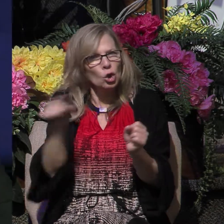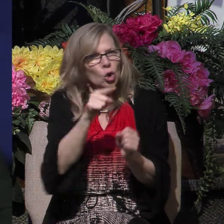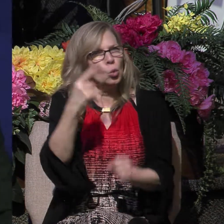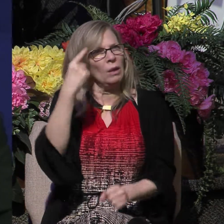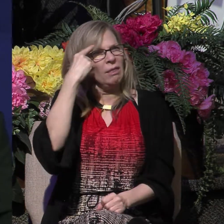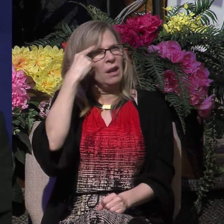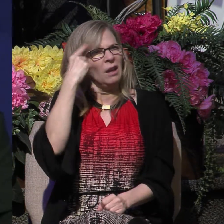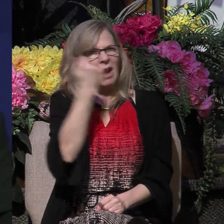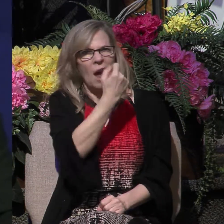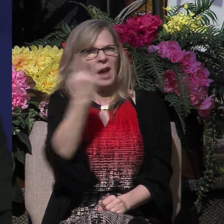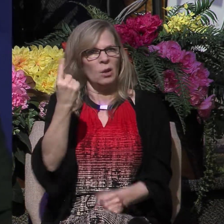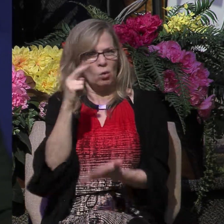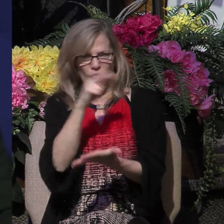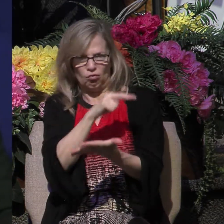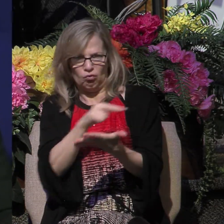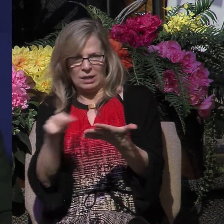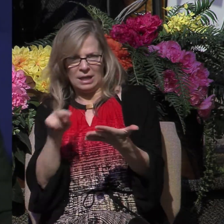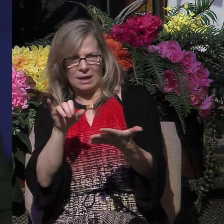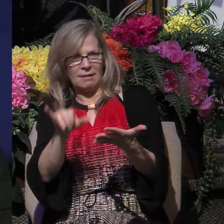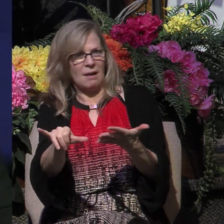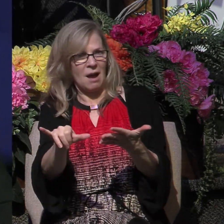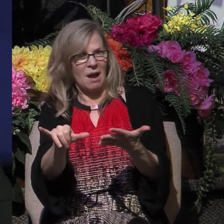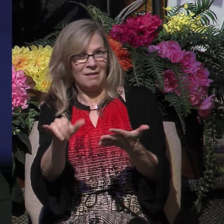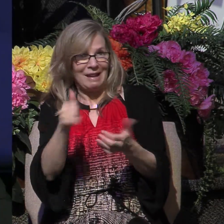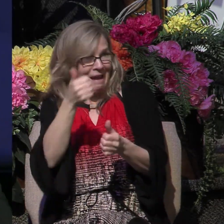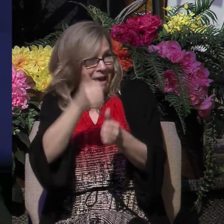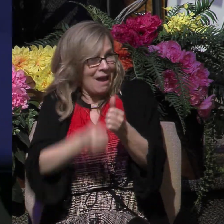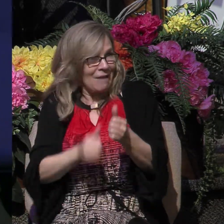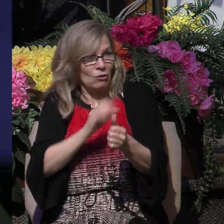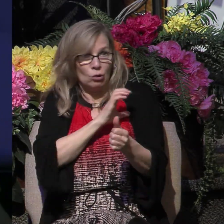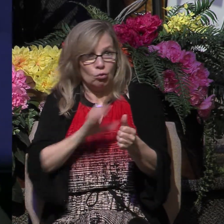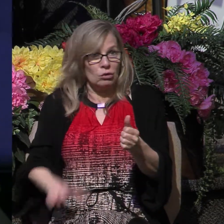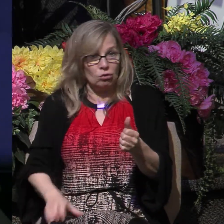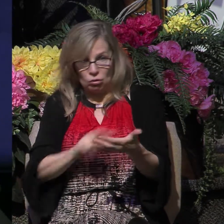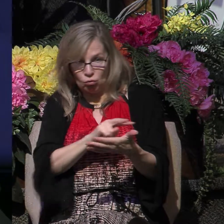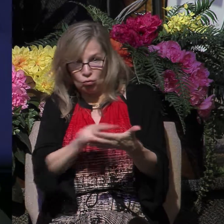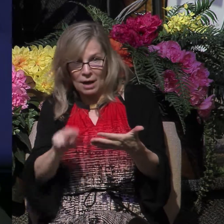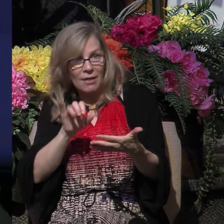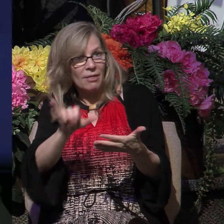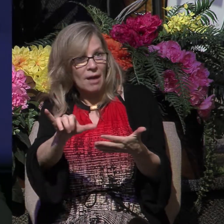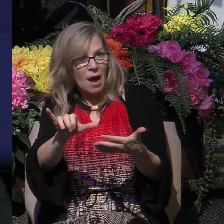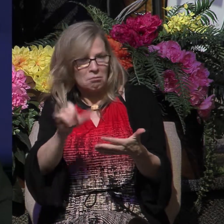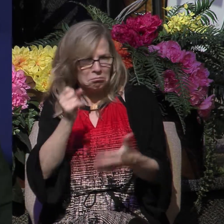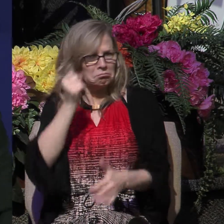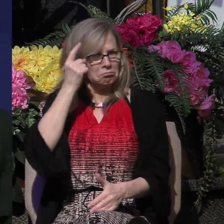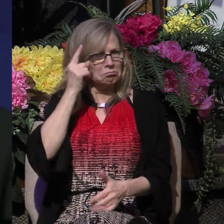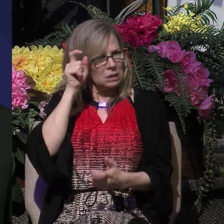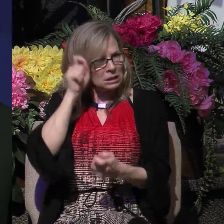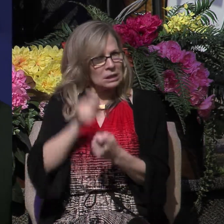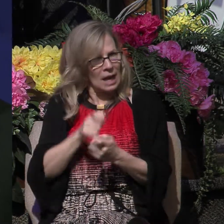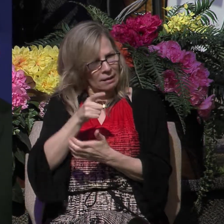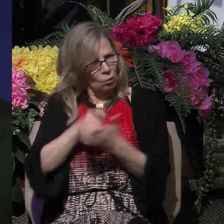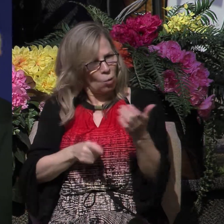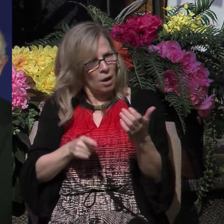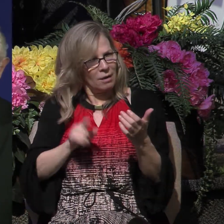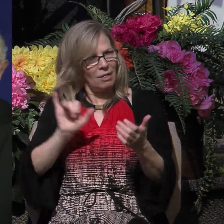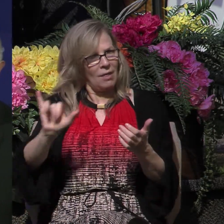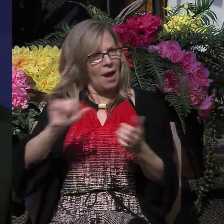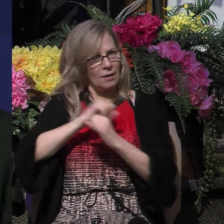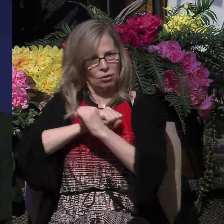read this, certainly every Christian who has ever read this, would understand exactly what the Philippian jailer was asking,